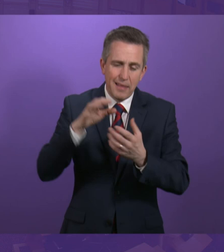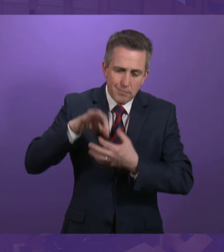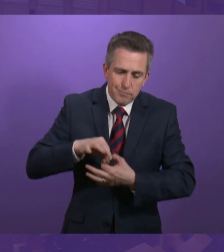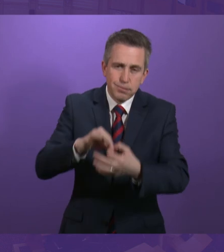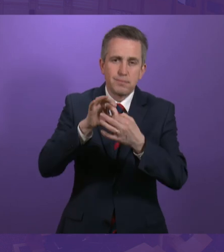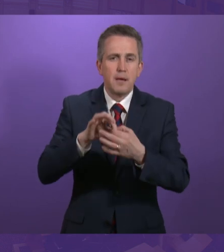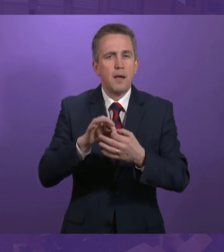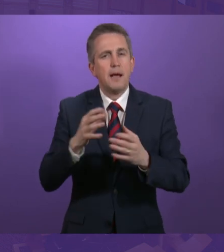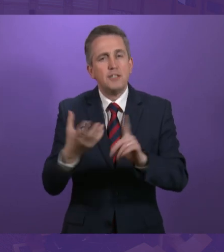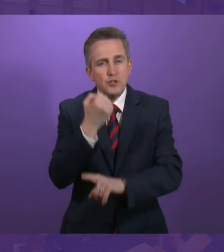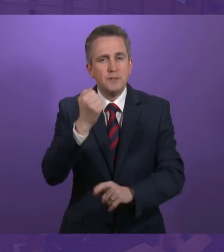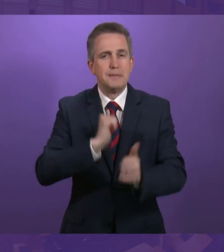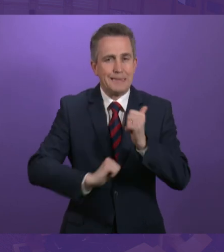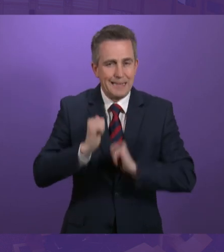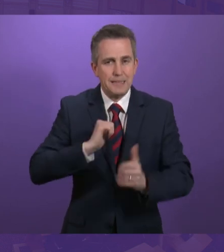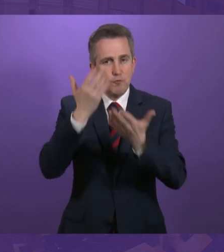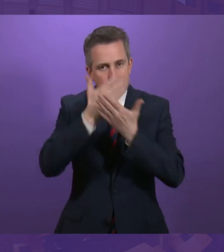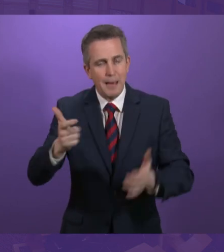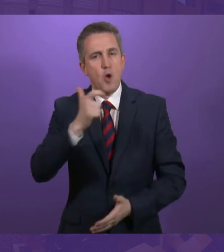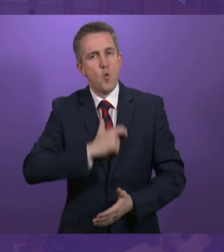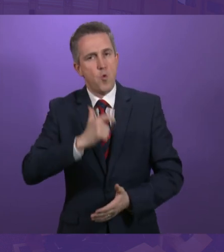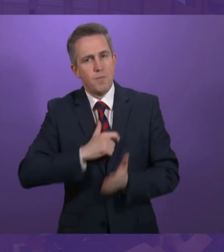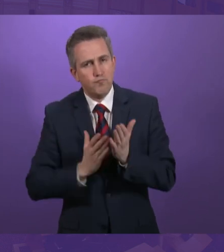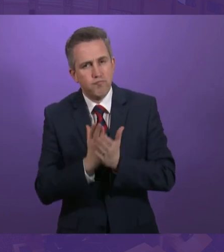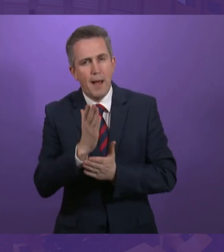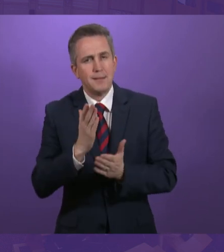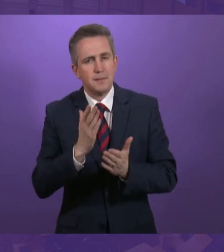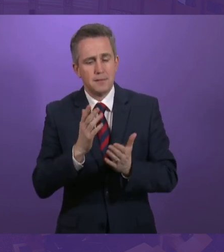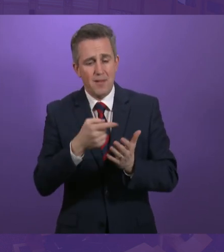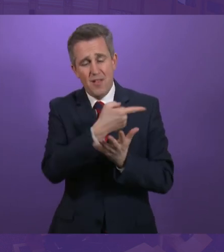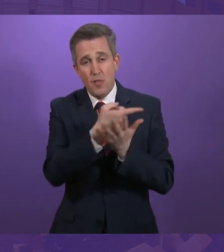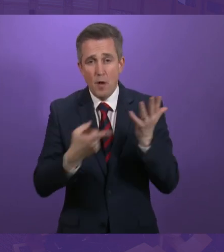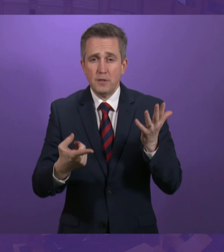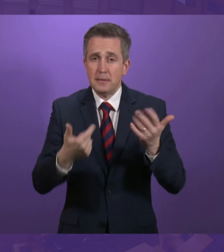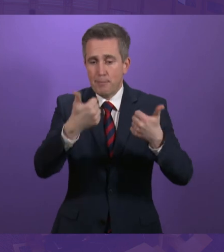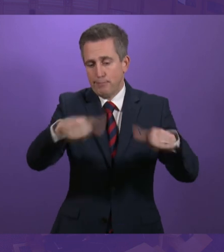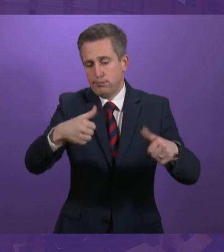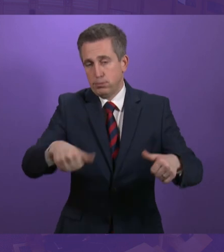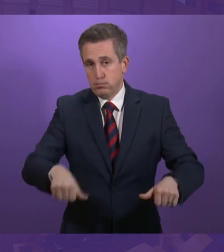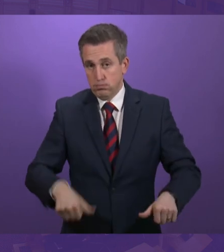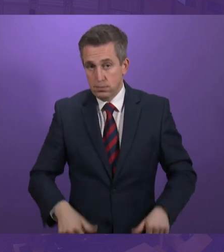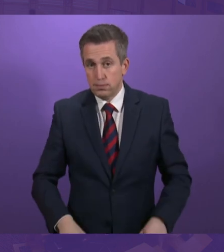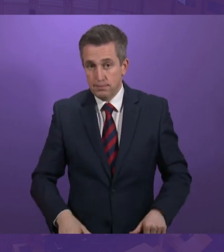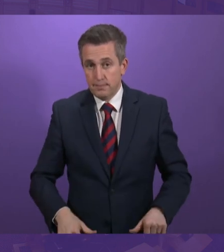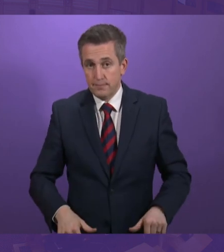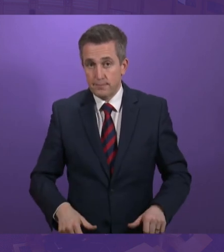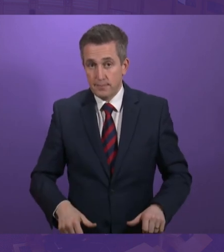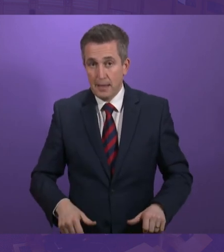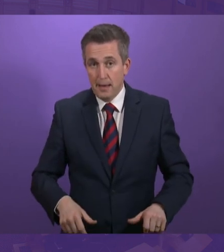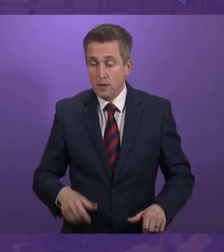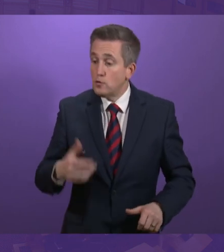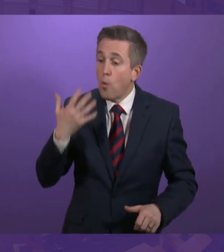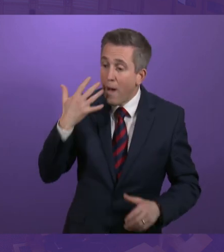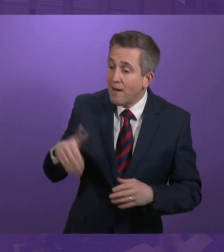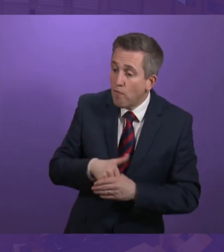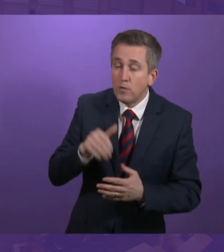based on dignity, respect and human rights is upheld in every single interaction that any individual has with